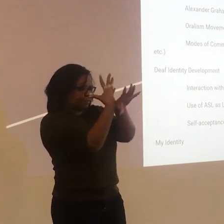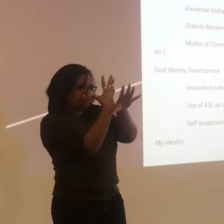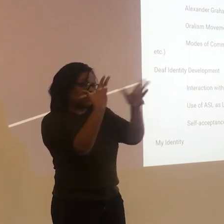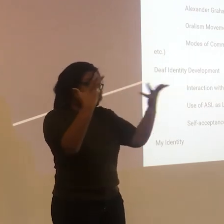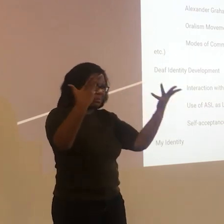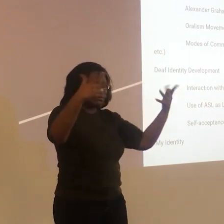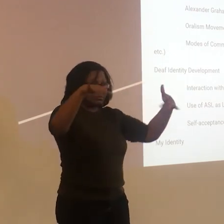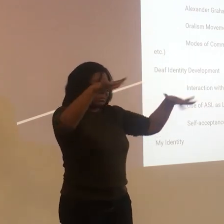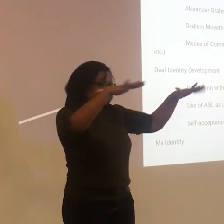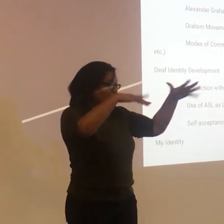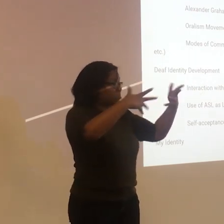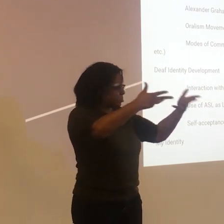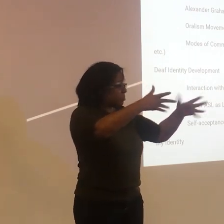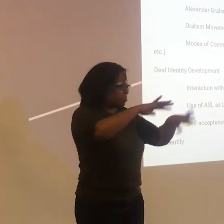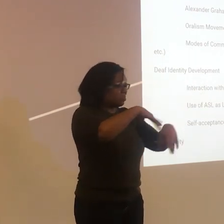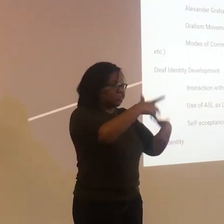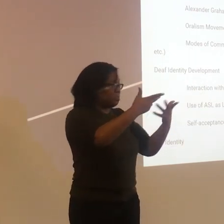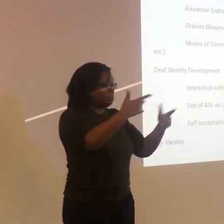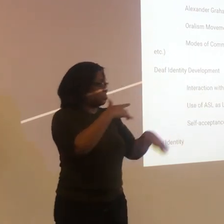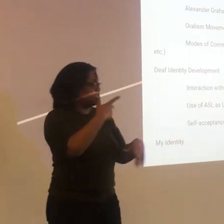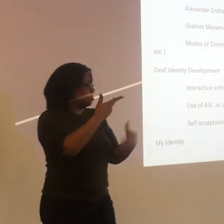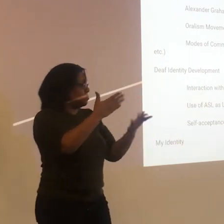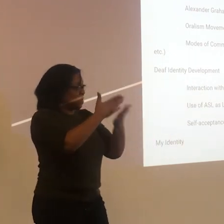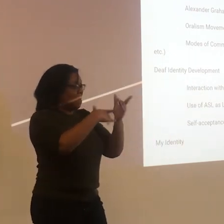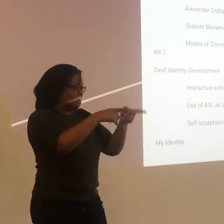Kind of? Are you familiar with FaceTime? All right.